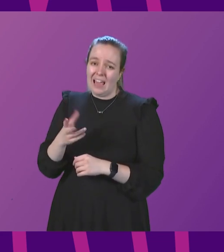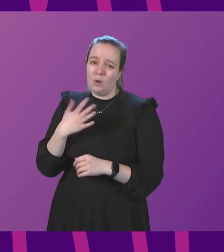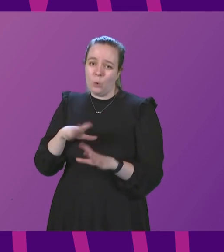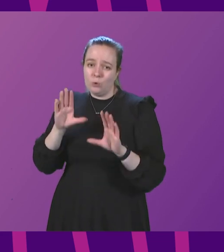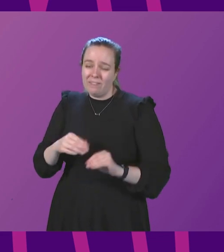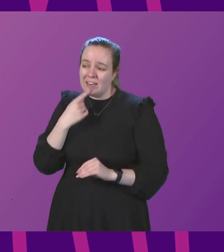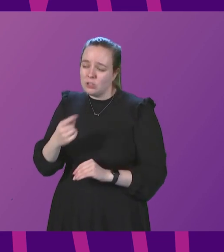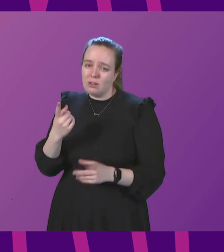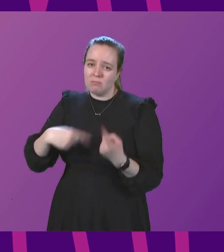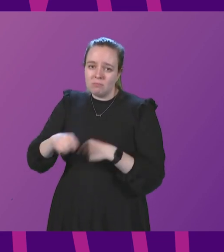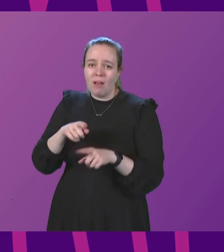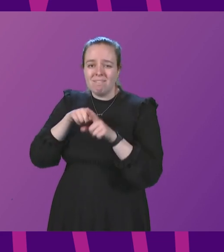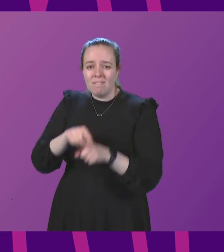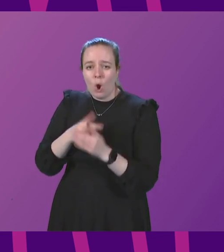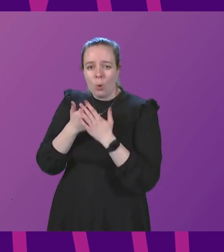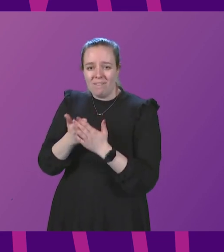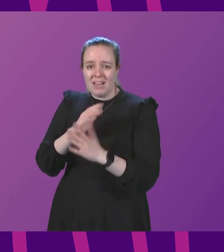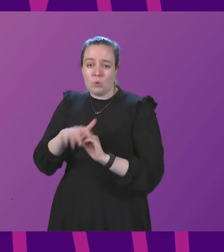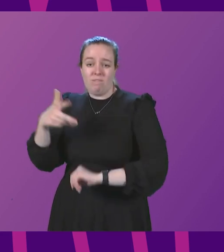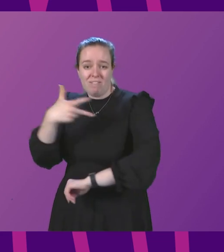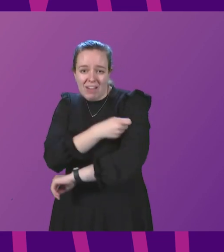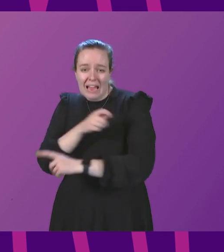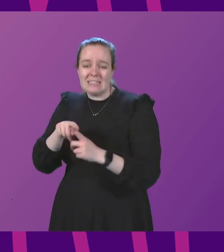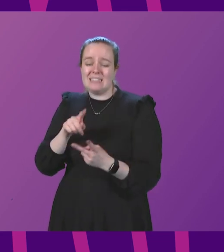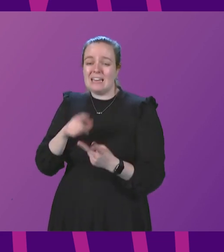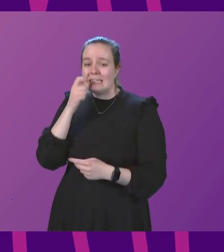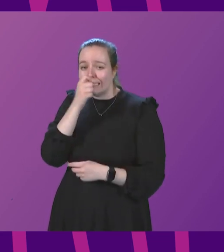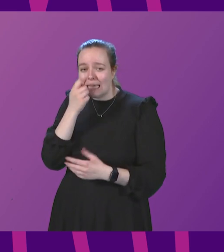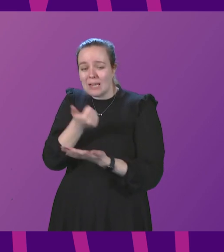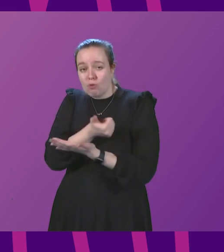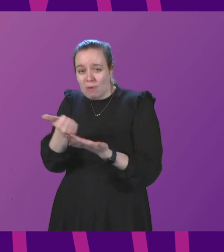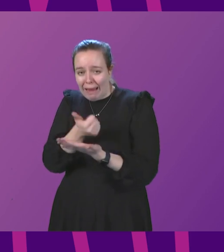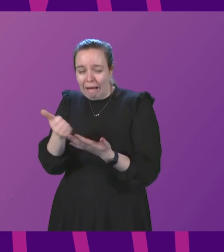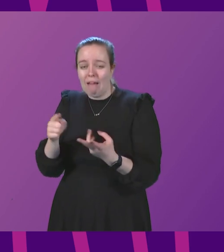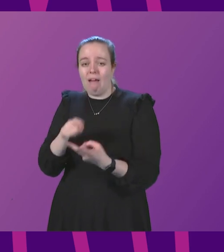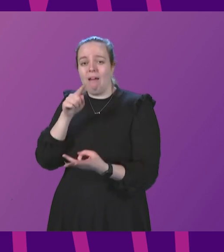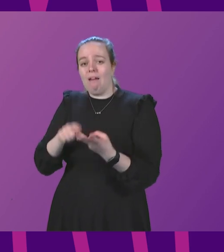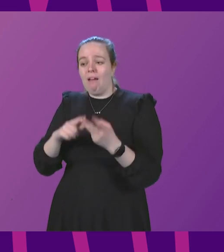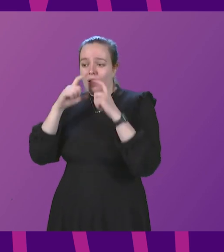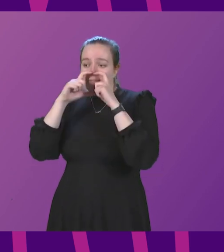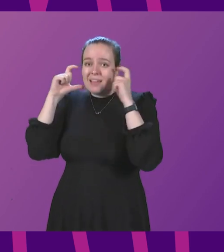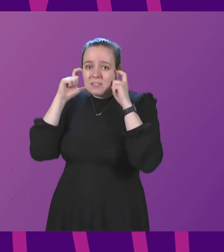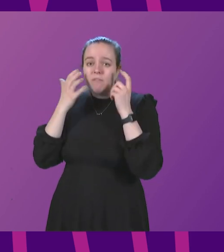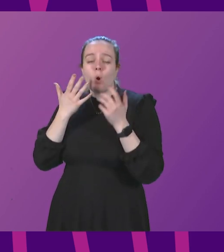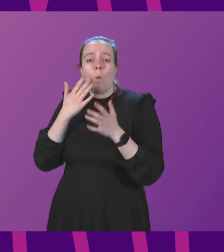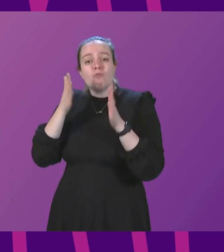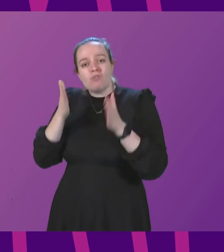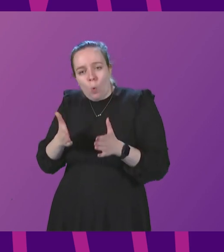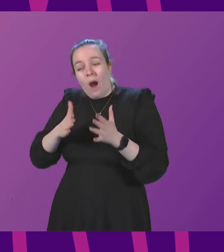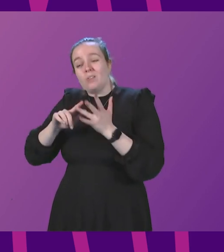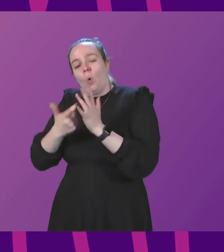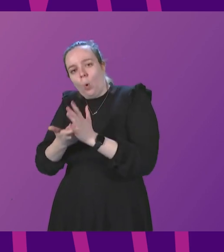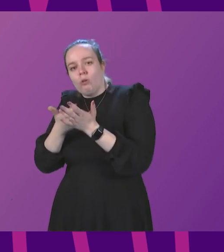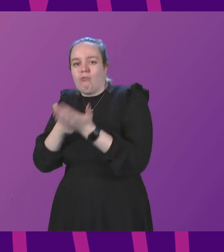everyone to follow advice on getting vaccinated, testing as regularly as appropriate, wearing face coverings when required or